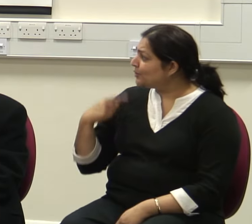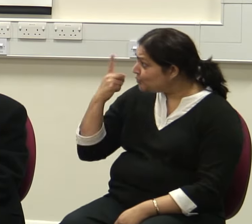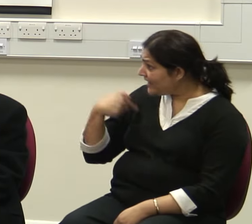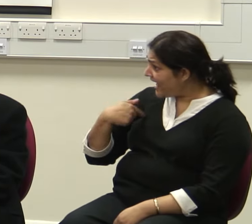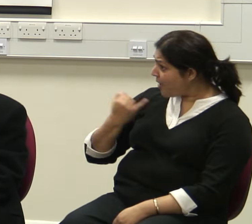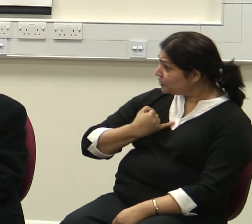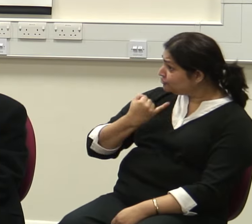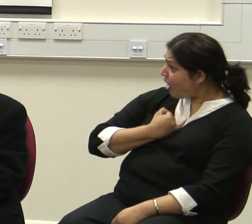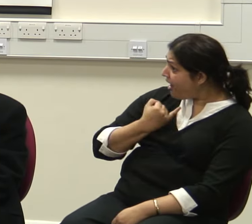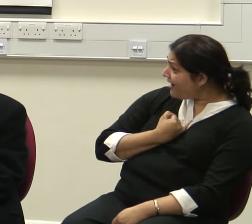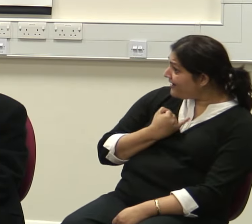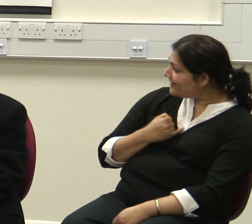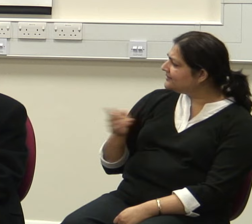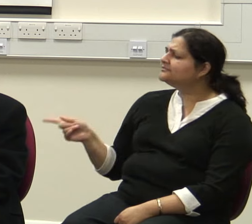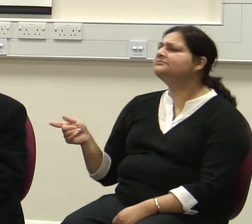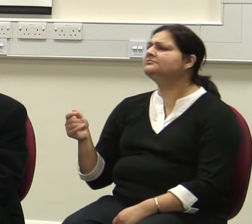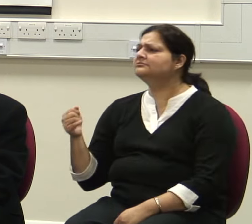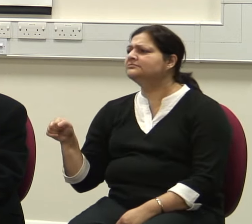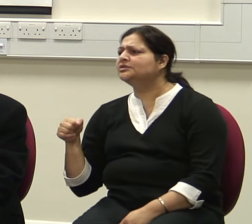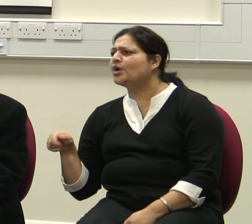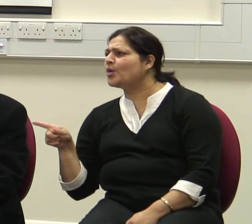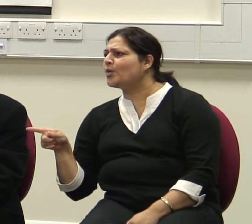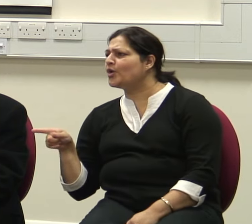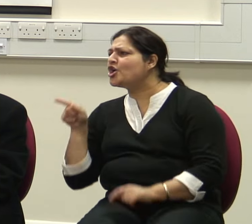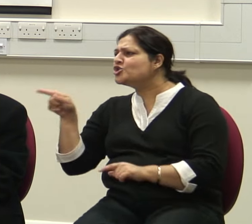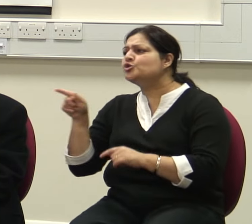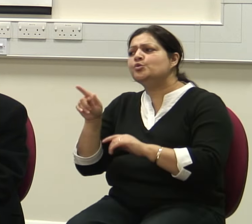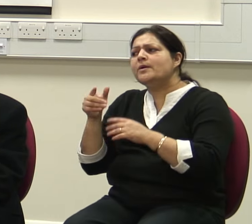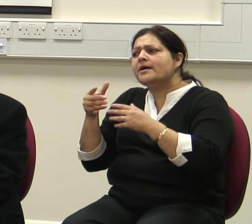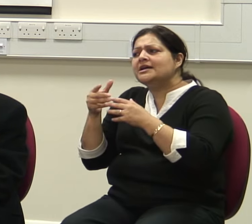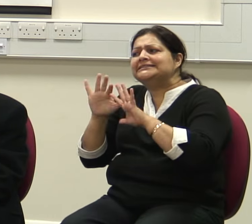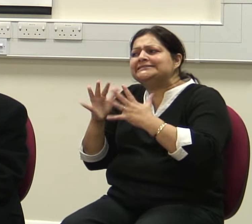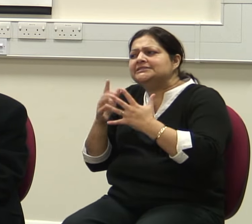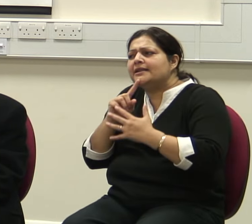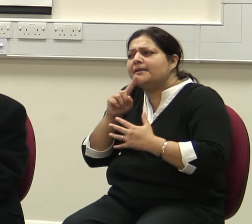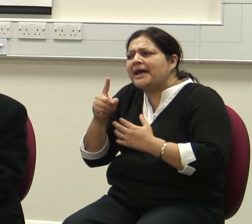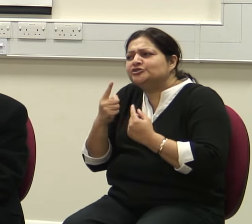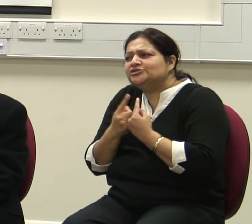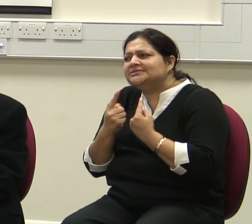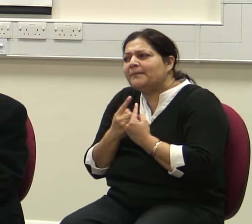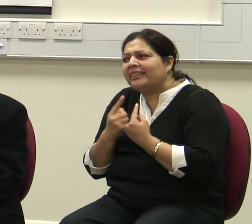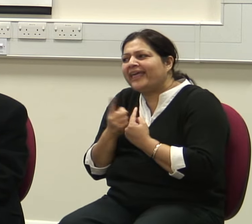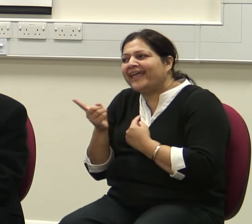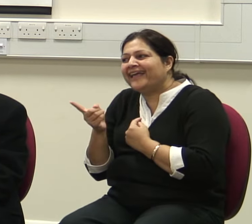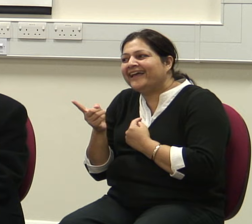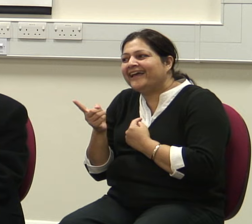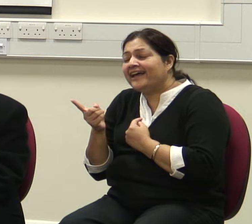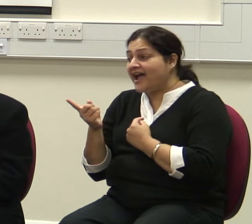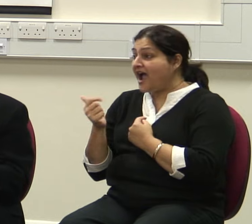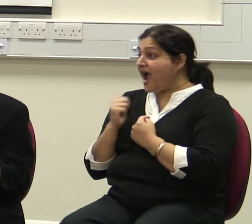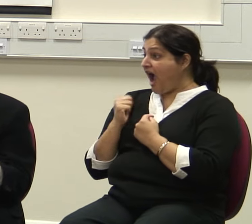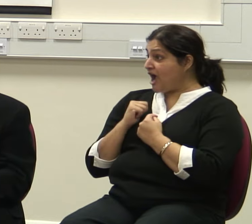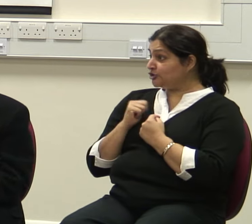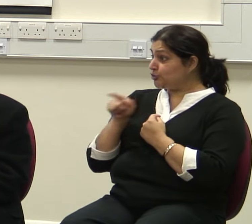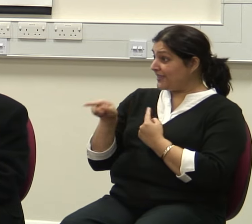No. No. You have not mentioned something. And I assume that that was important